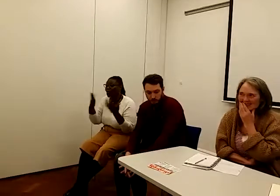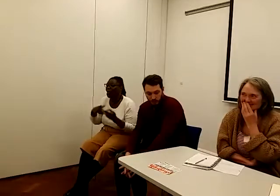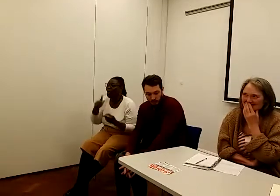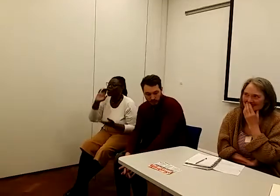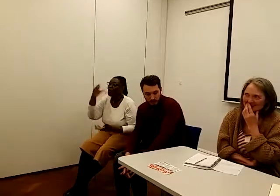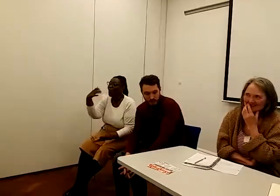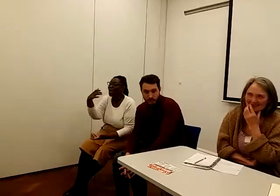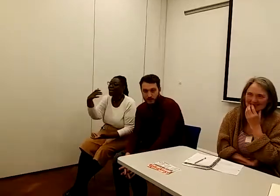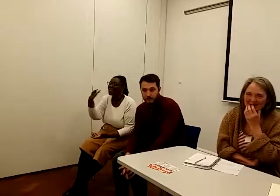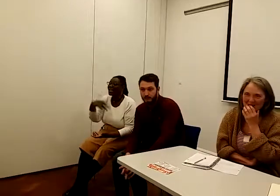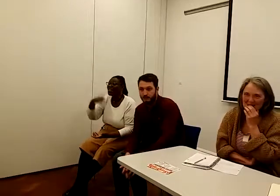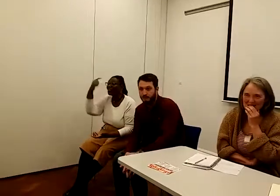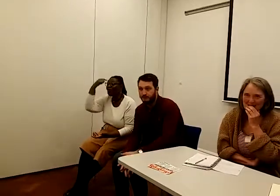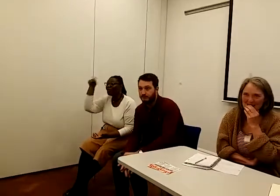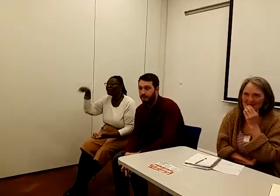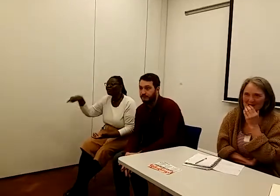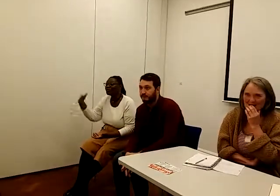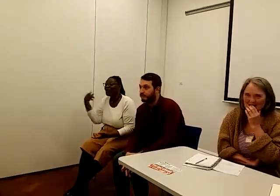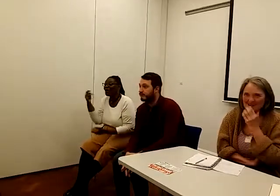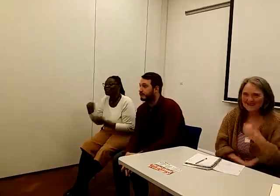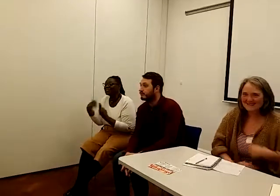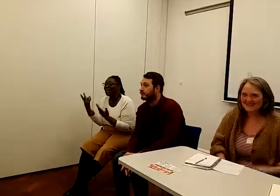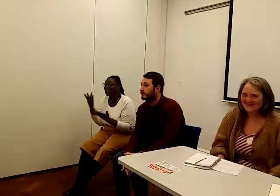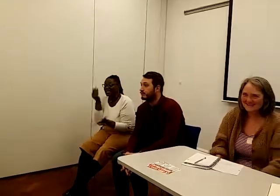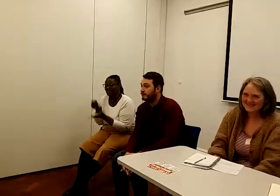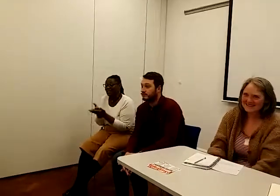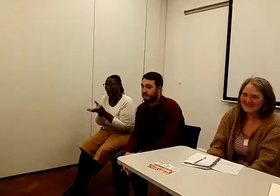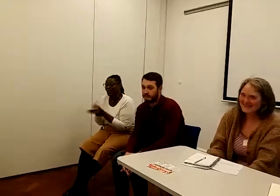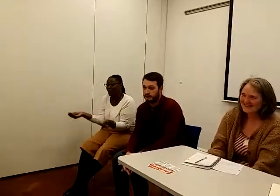wine, and that was it. That was his own goblin. He blew the bottle.